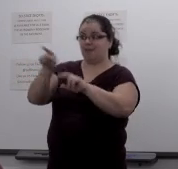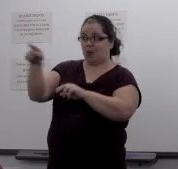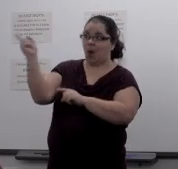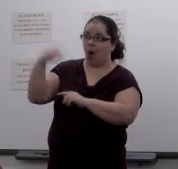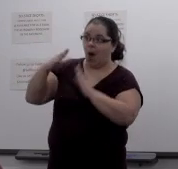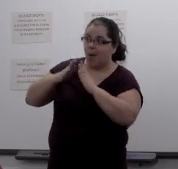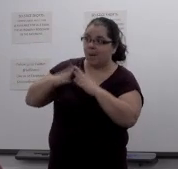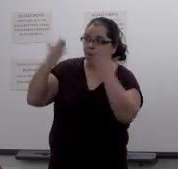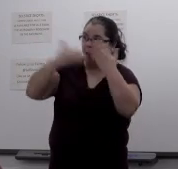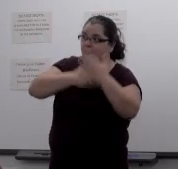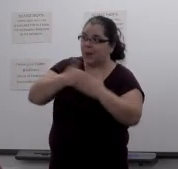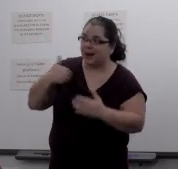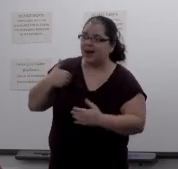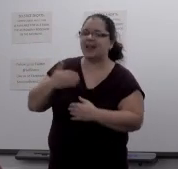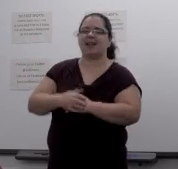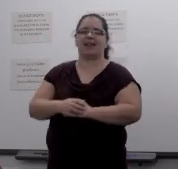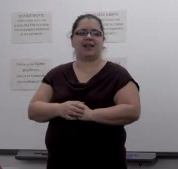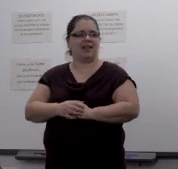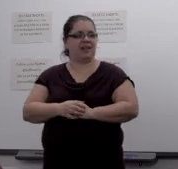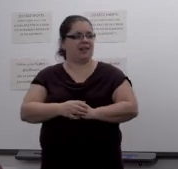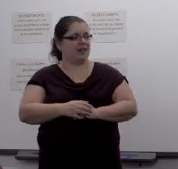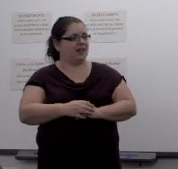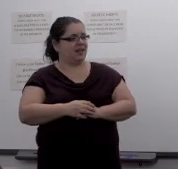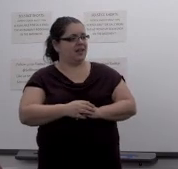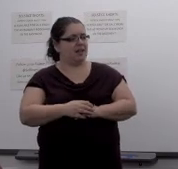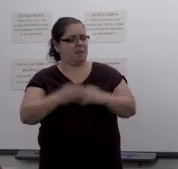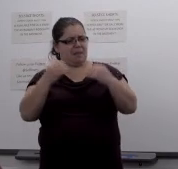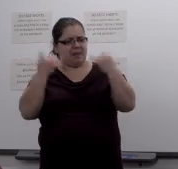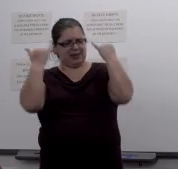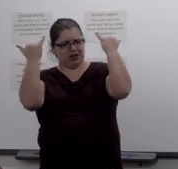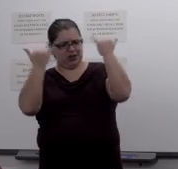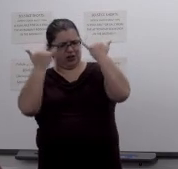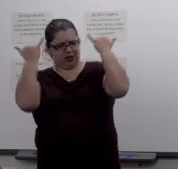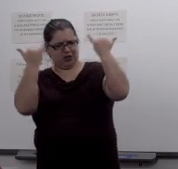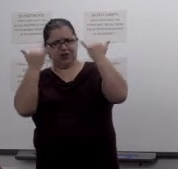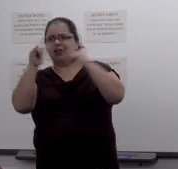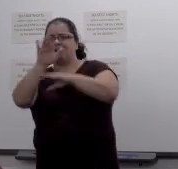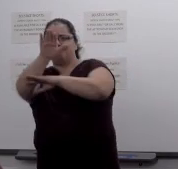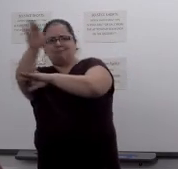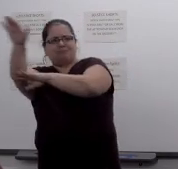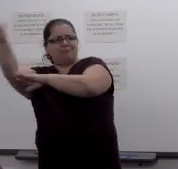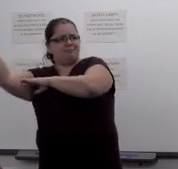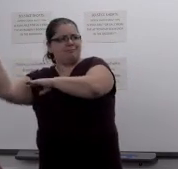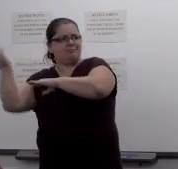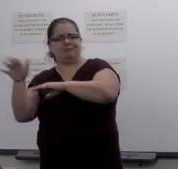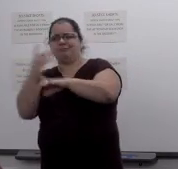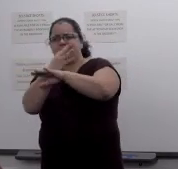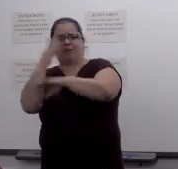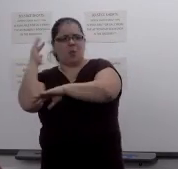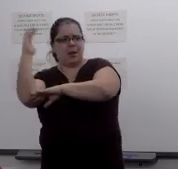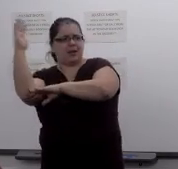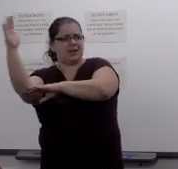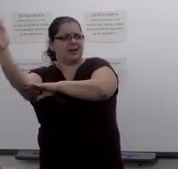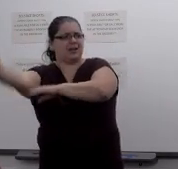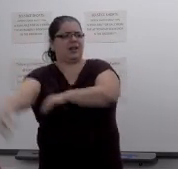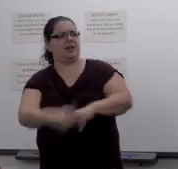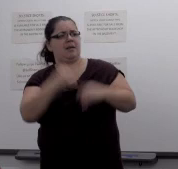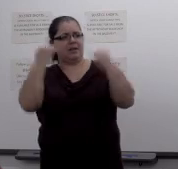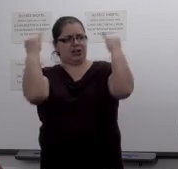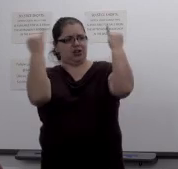home this morning. me sheep are in the wilderness, the wilderness, the wilderness, my